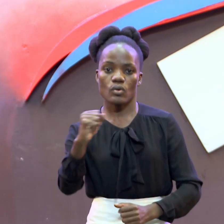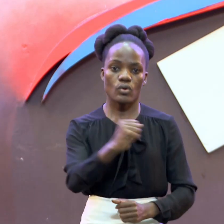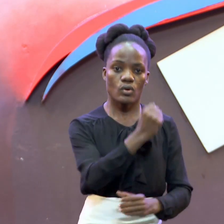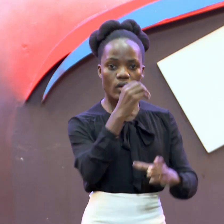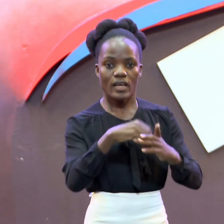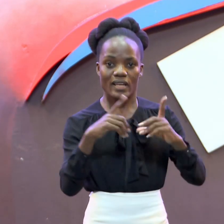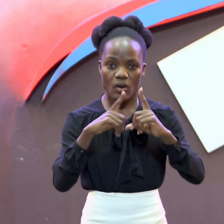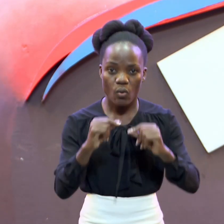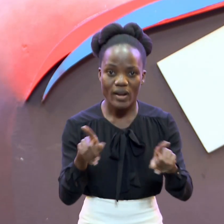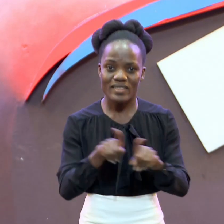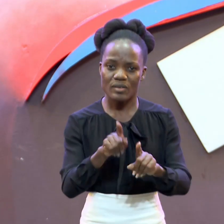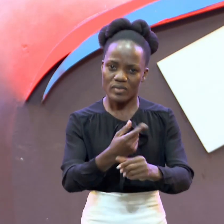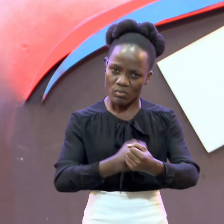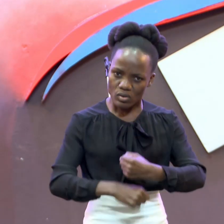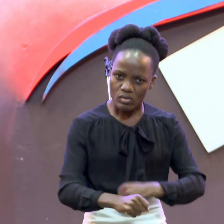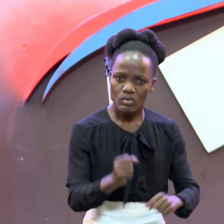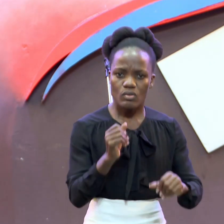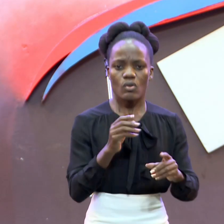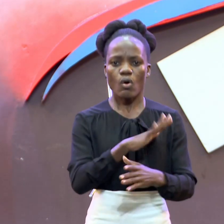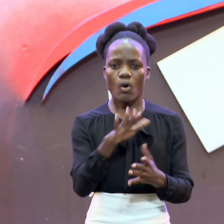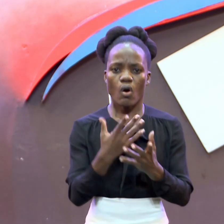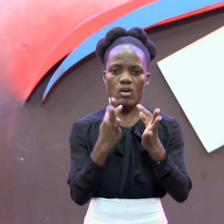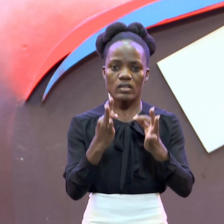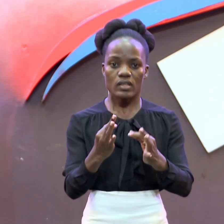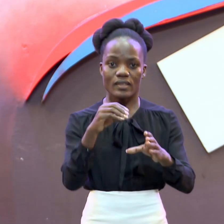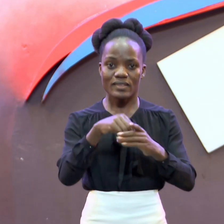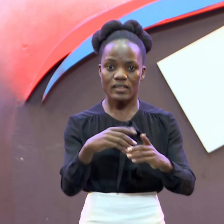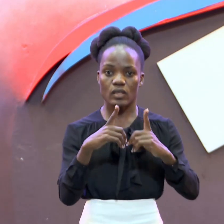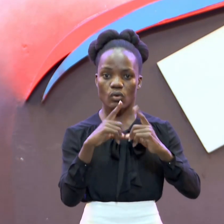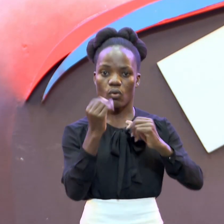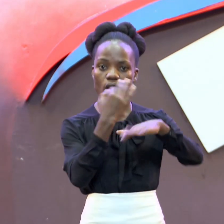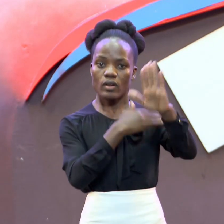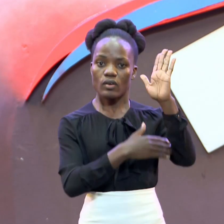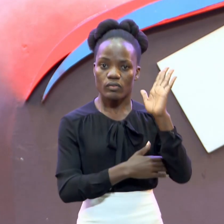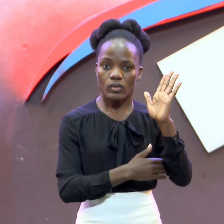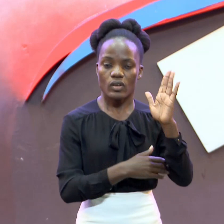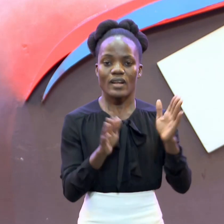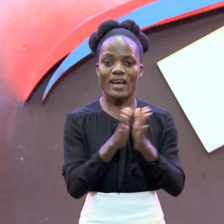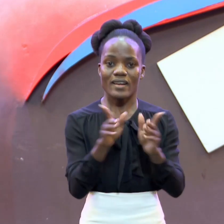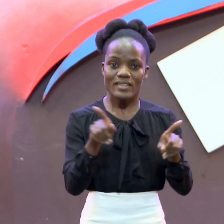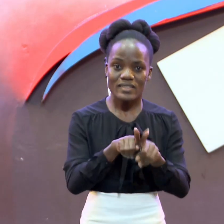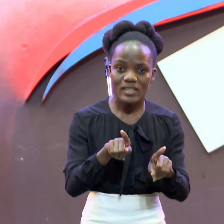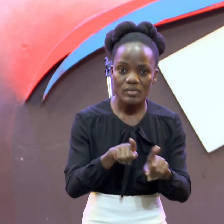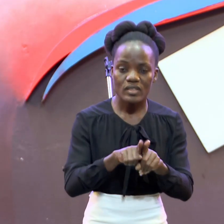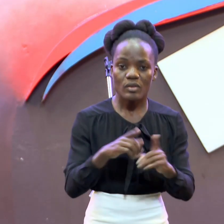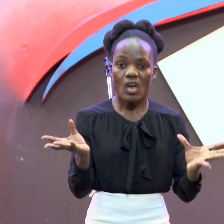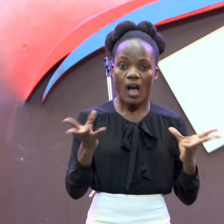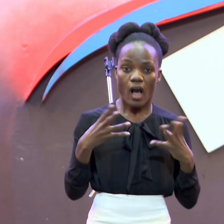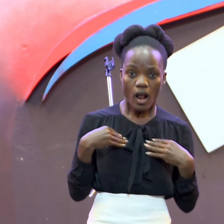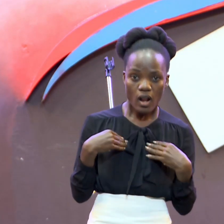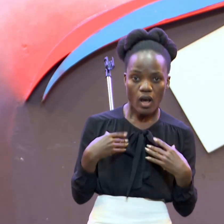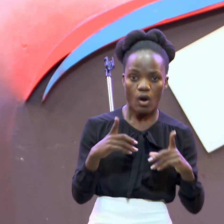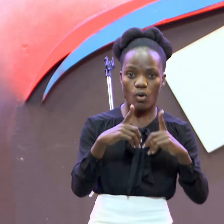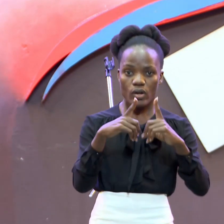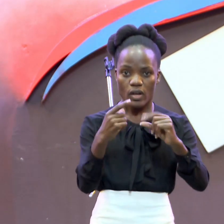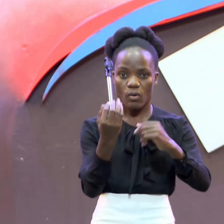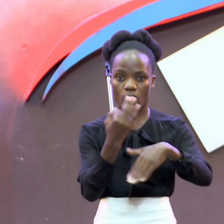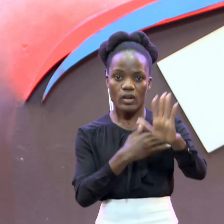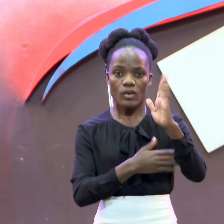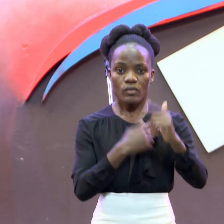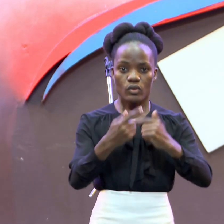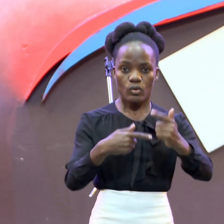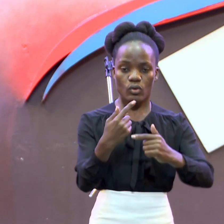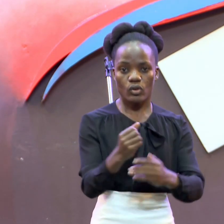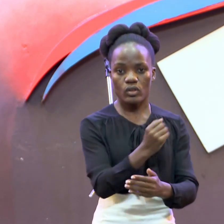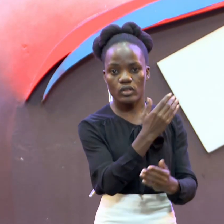Byetukolanga Tuvikolida Mchigambo Okubeda Ntibulichona Tuga Nyechigambo Chakatonda Chitulunga Mye